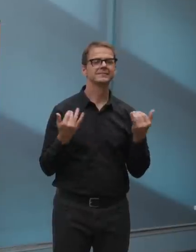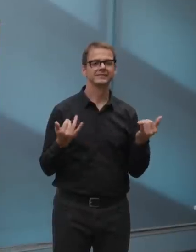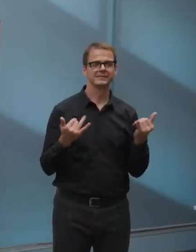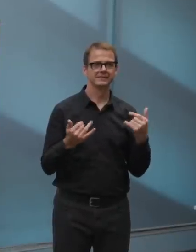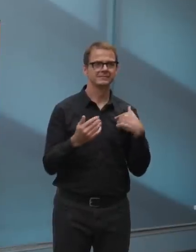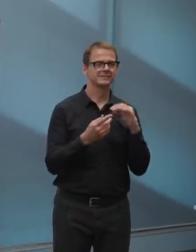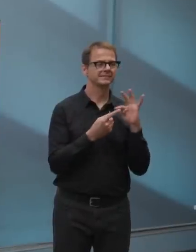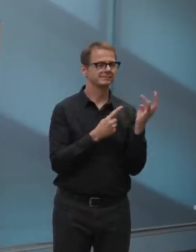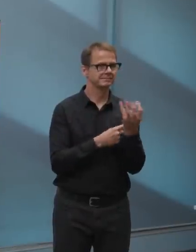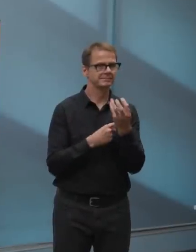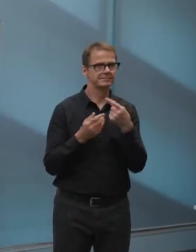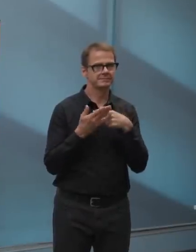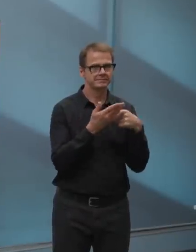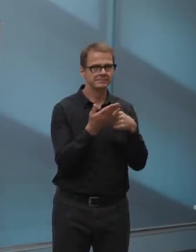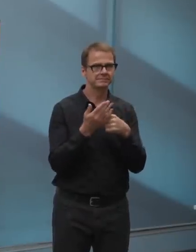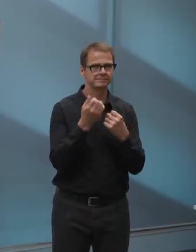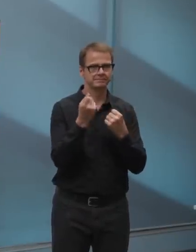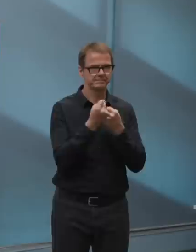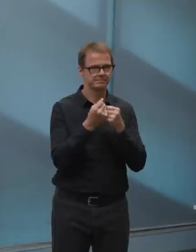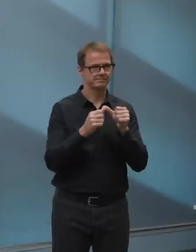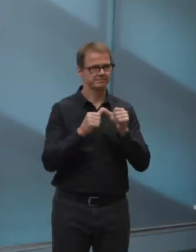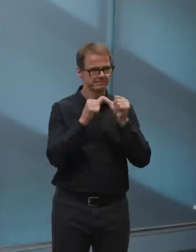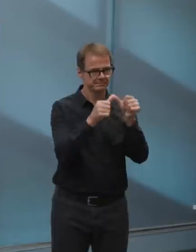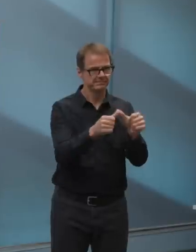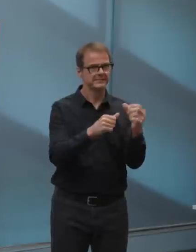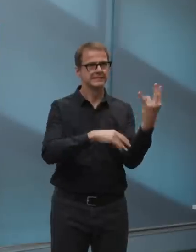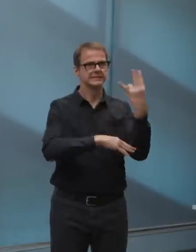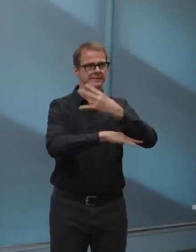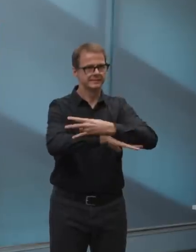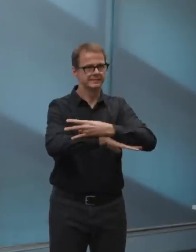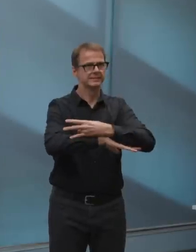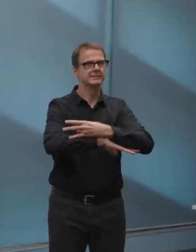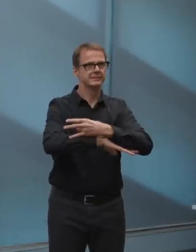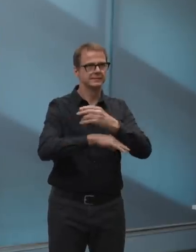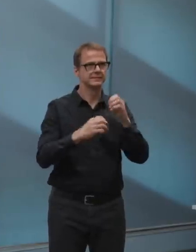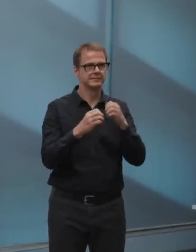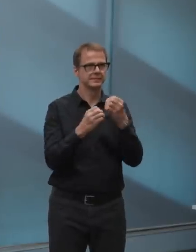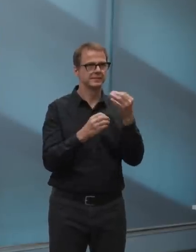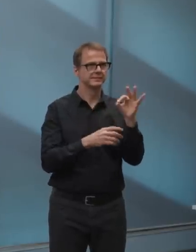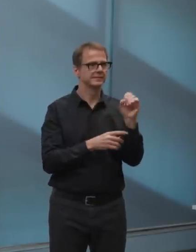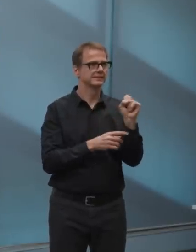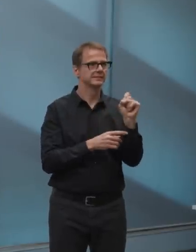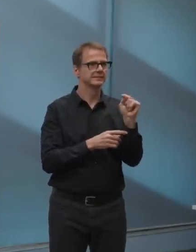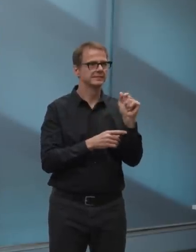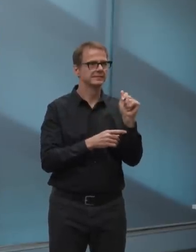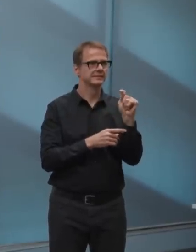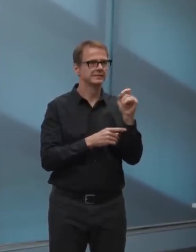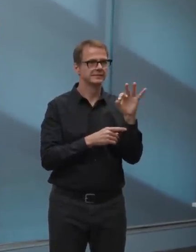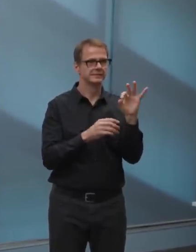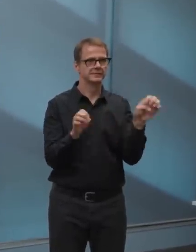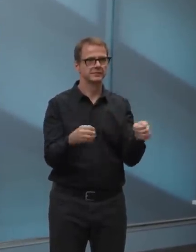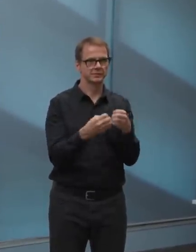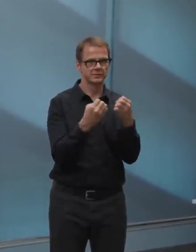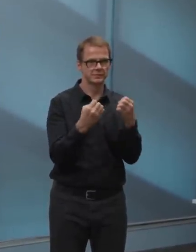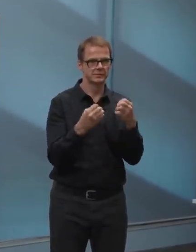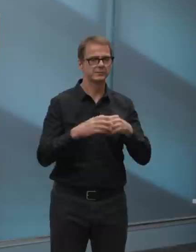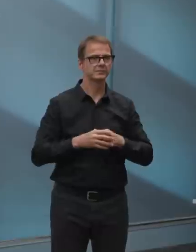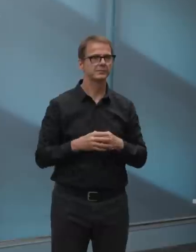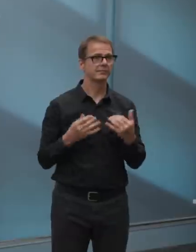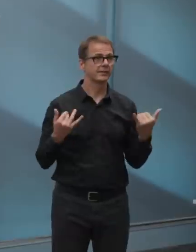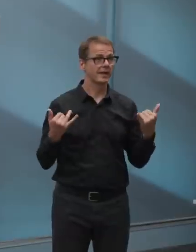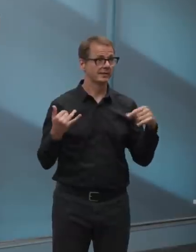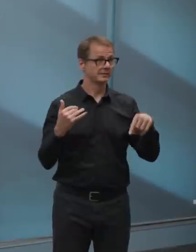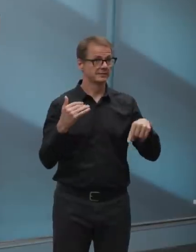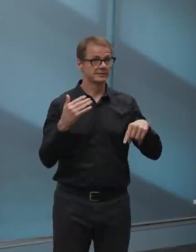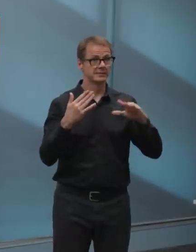still very much in the midst of a active public health emergency and our city administration requires the agility that